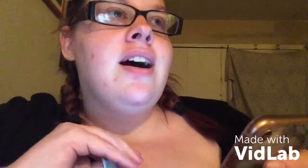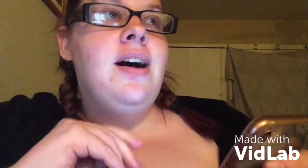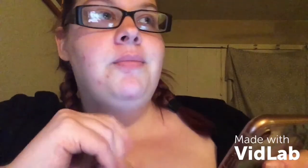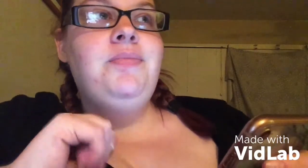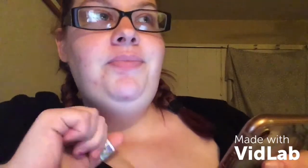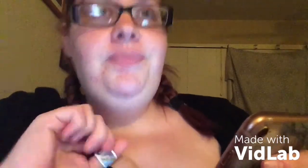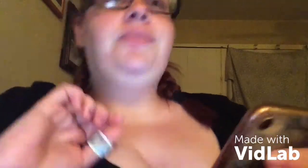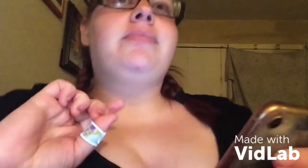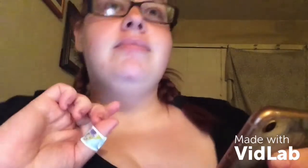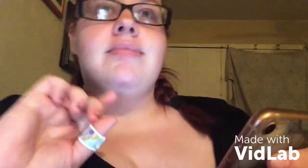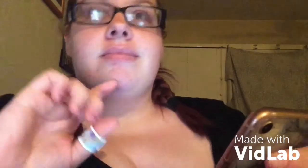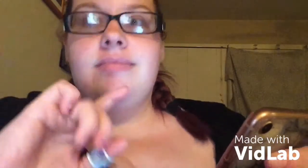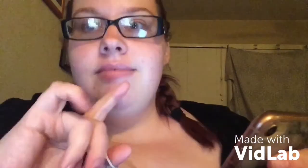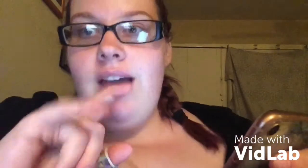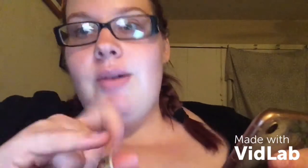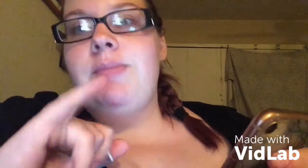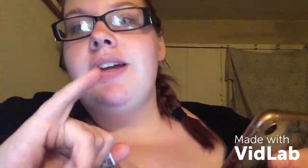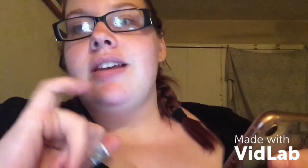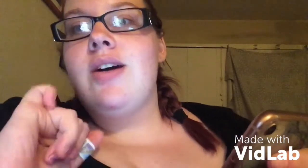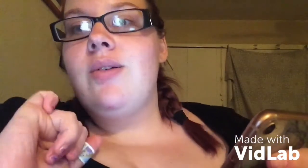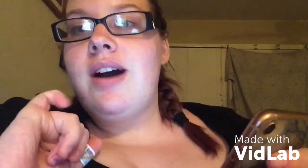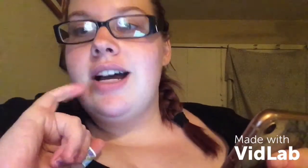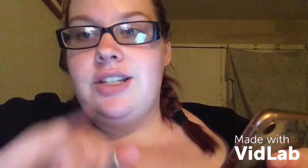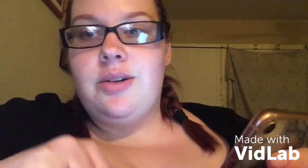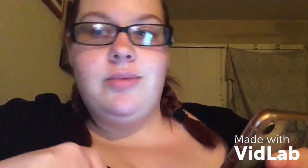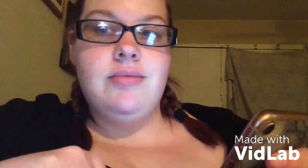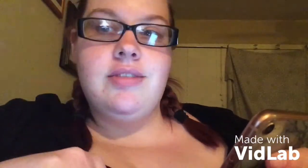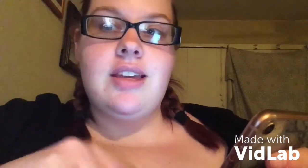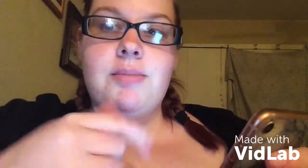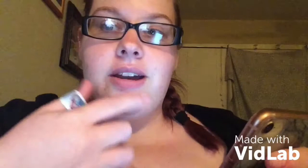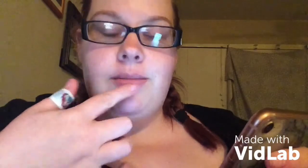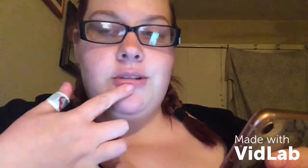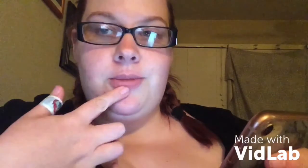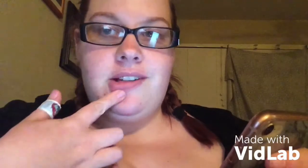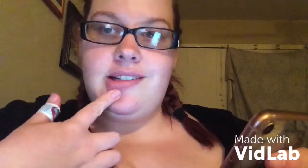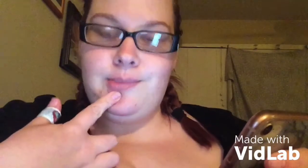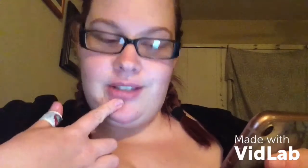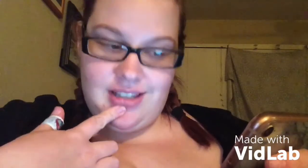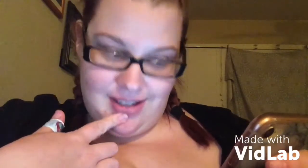um, that would be a no. I don't think pineapples belong on pizza.